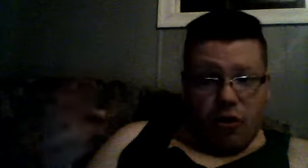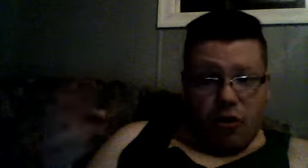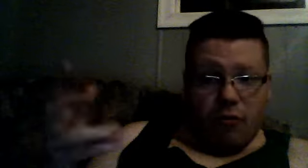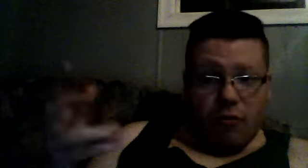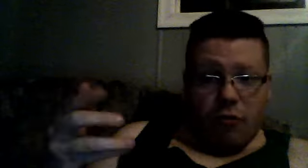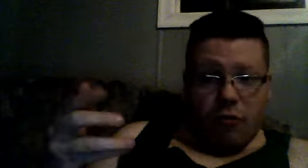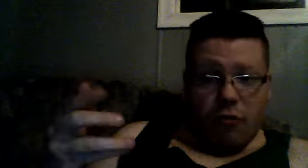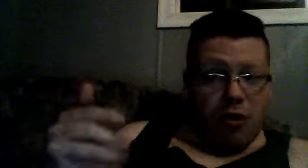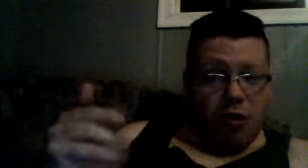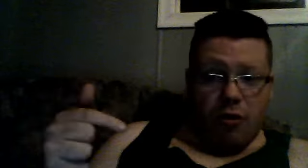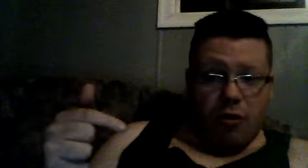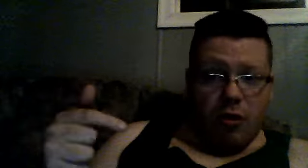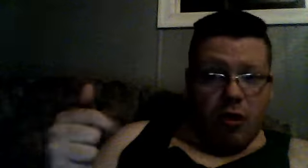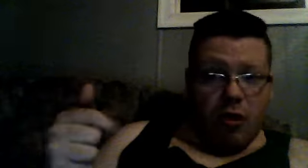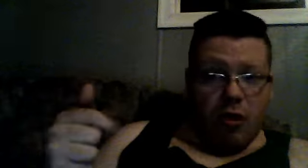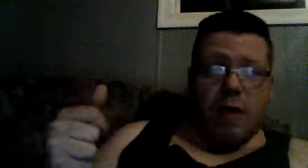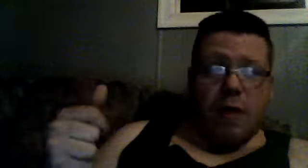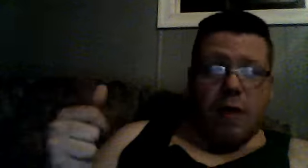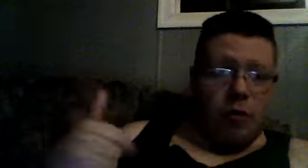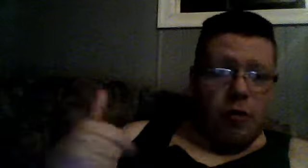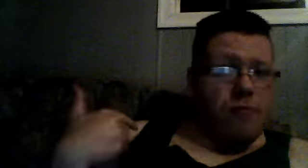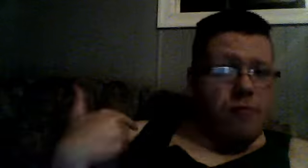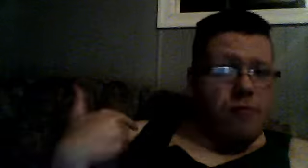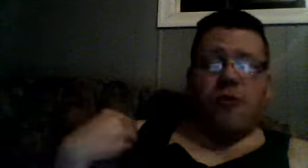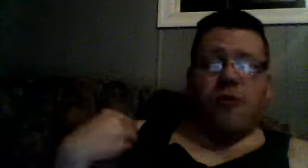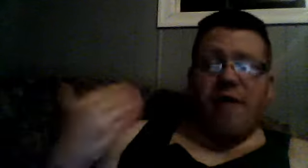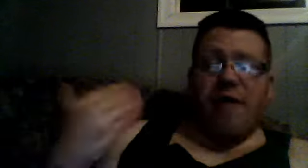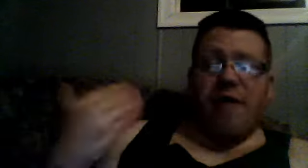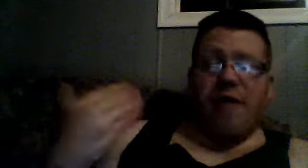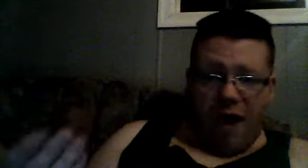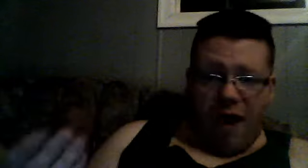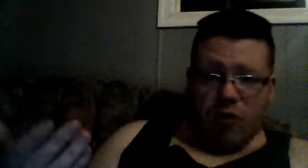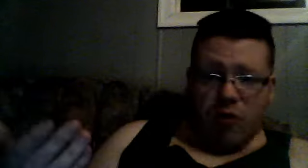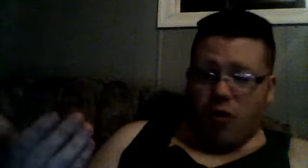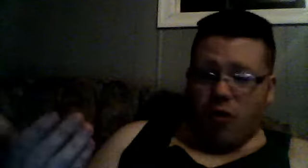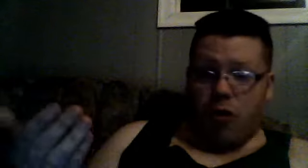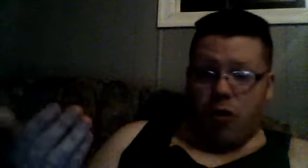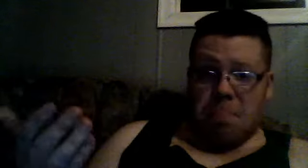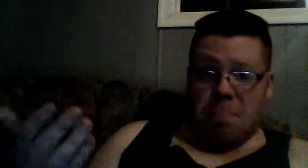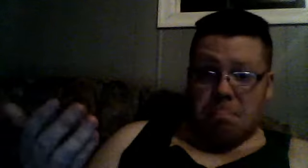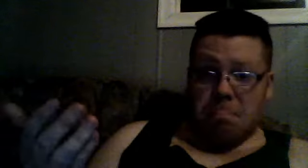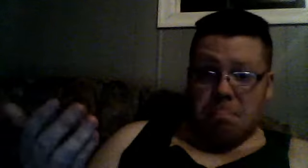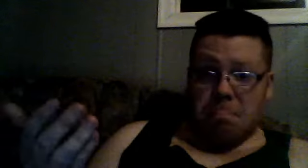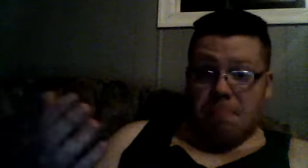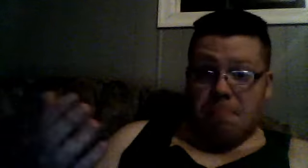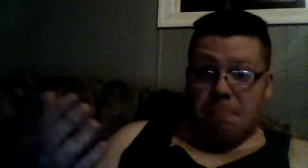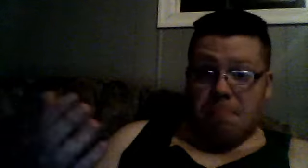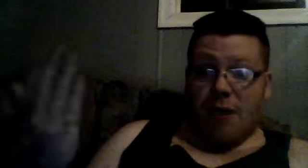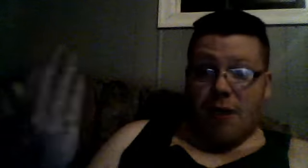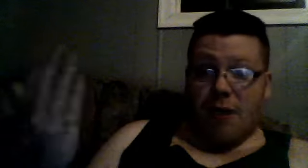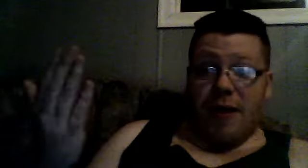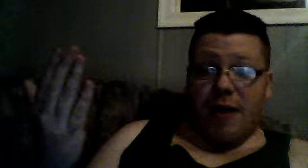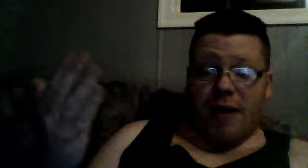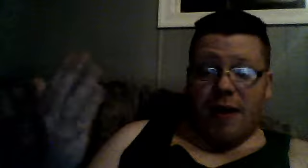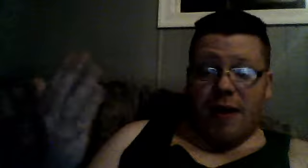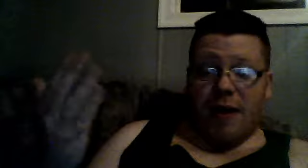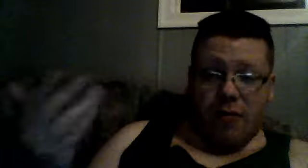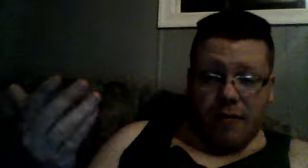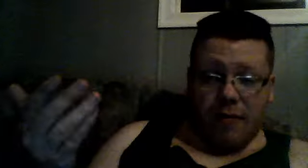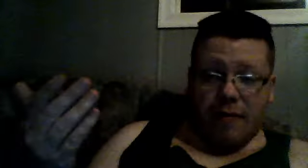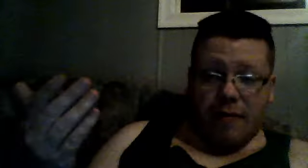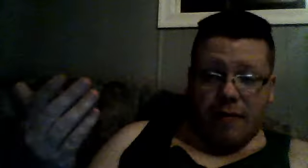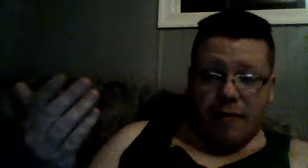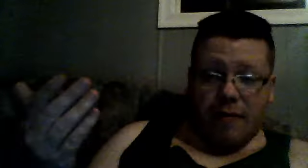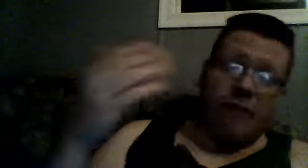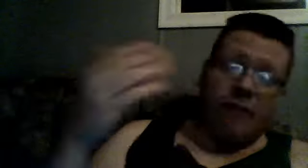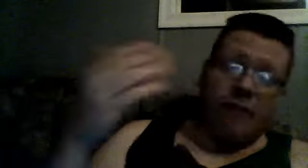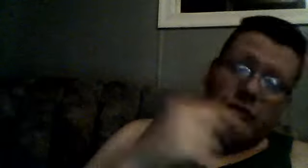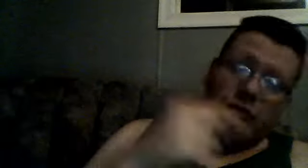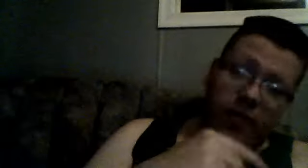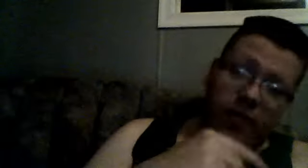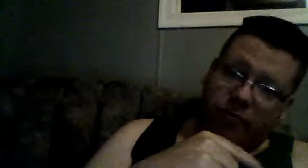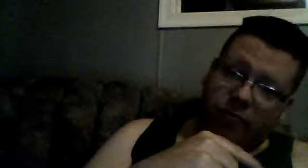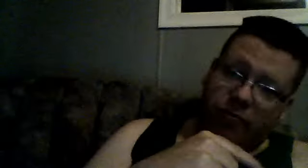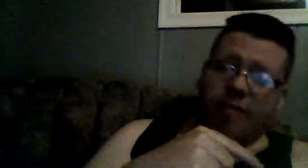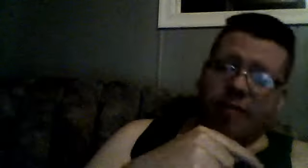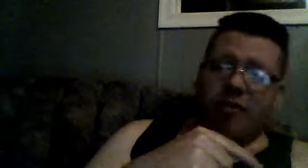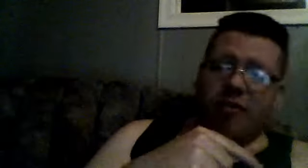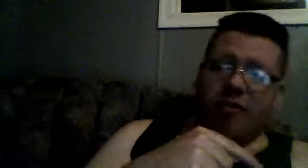for, the people who, voice that, or, direct the, for that, for that series,